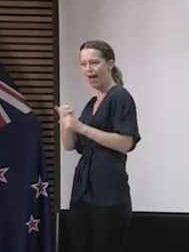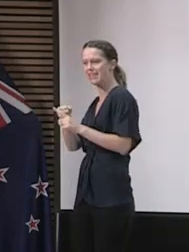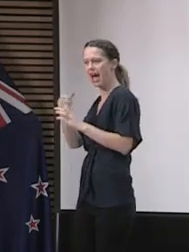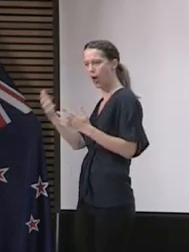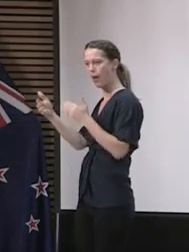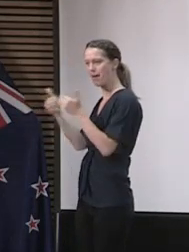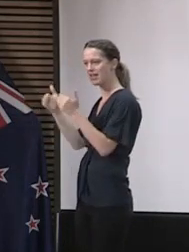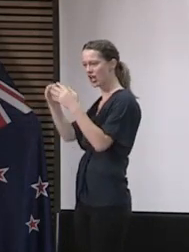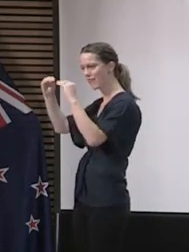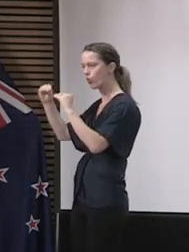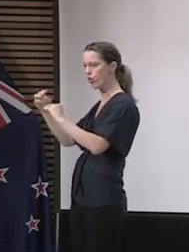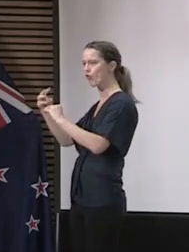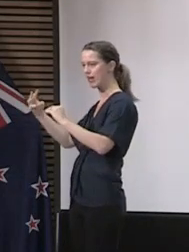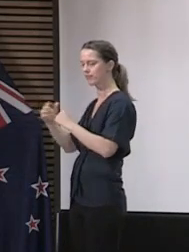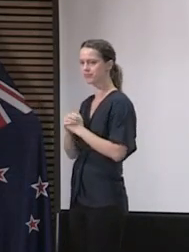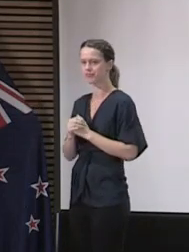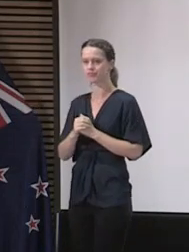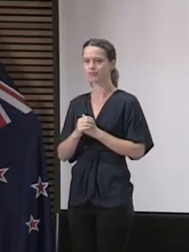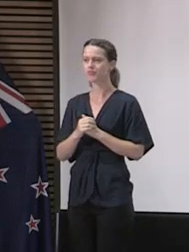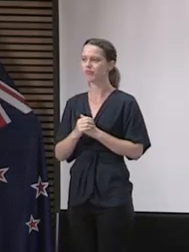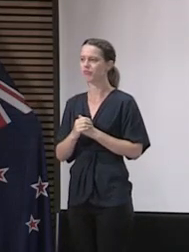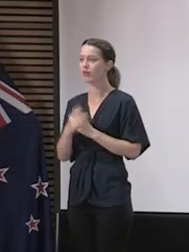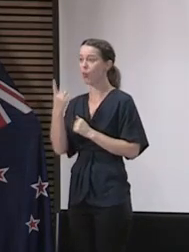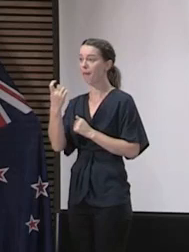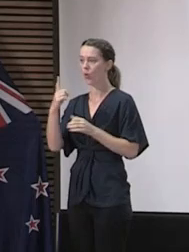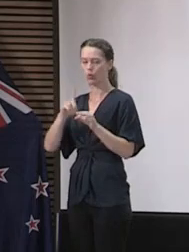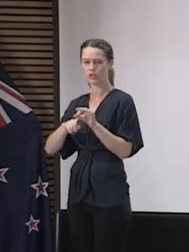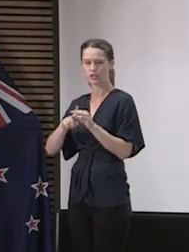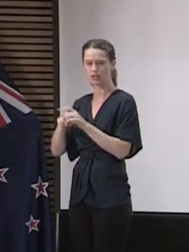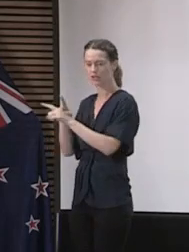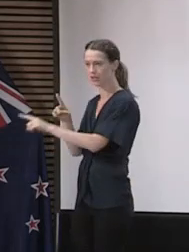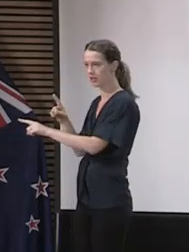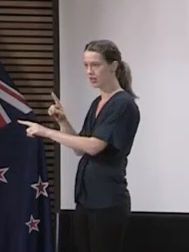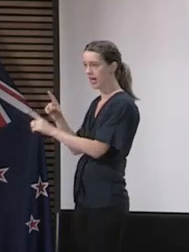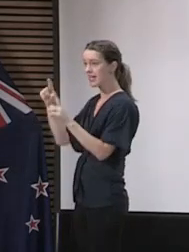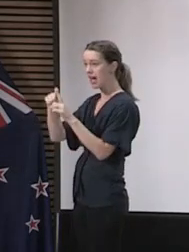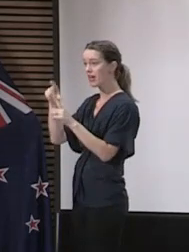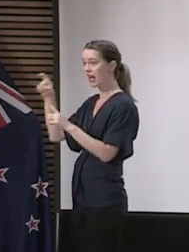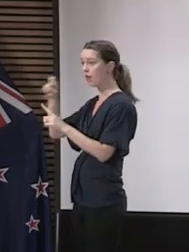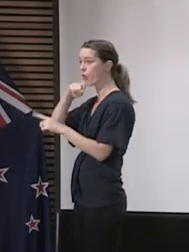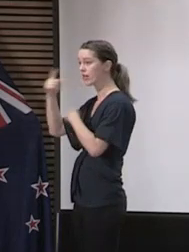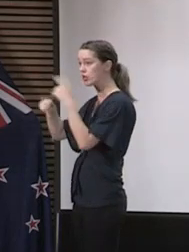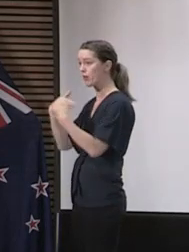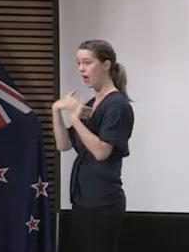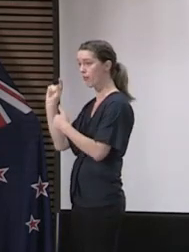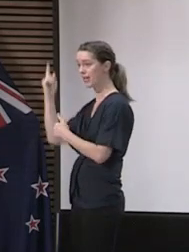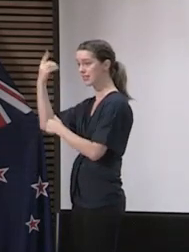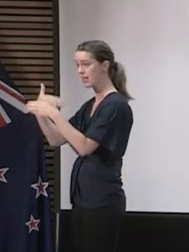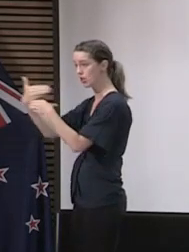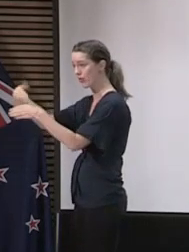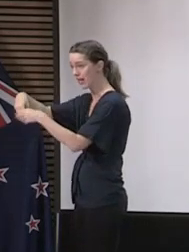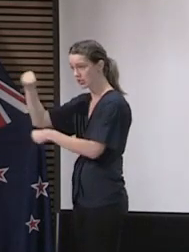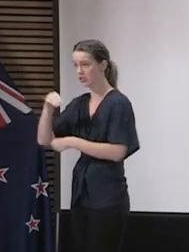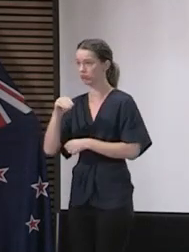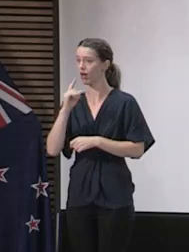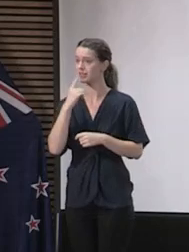through Alert Level 3 and into Alert Level 2. OK, last question, Jax. Our Prime Minister, will David Clark remain as Health Minister until the election? Oh, I've said that David Clark is our